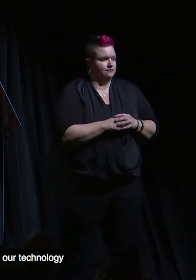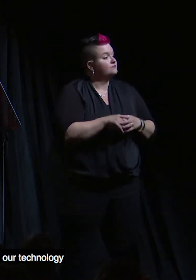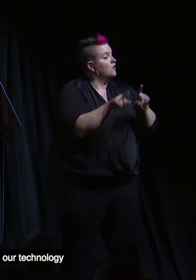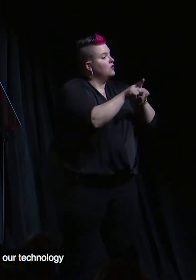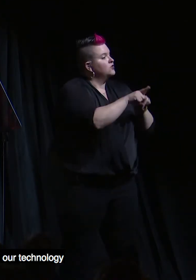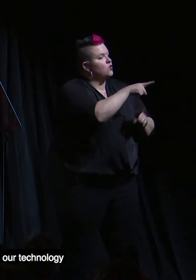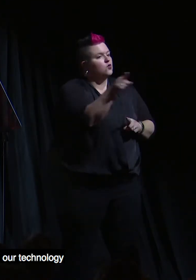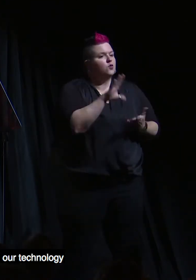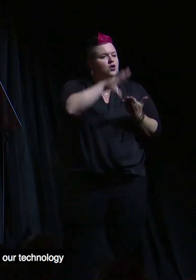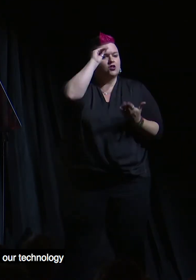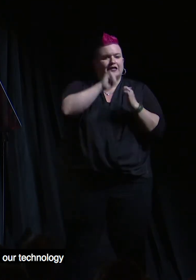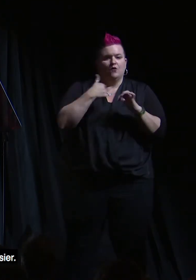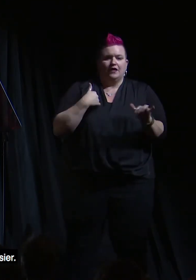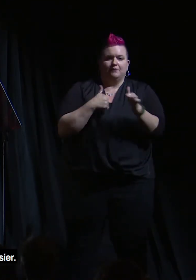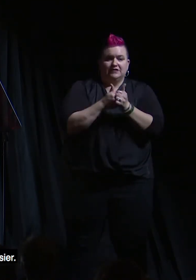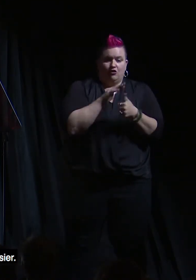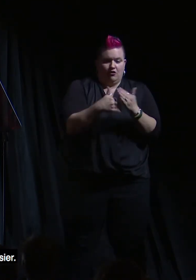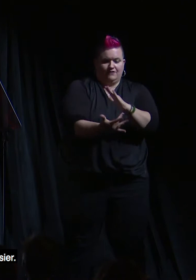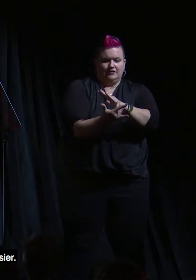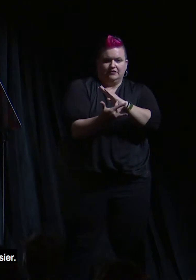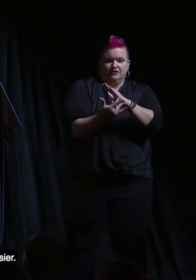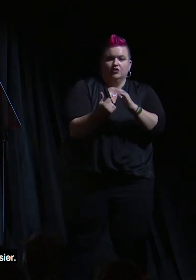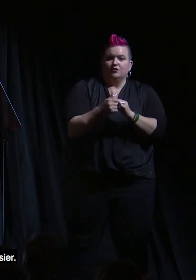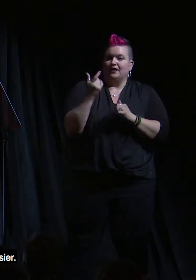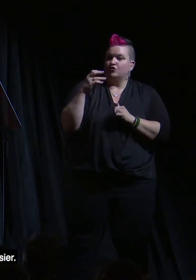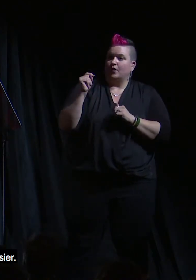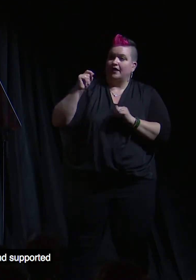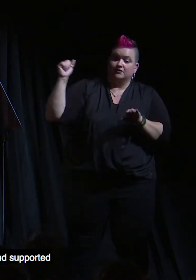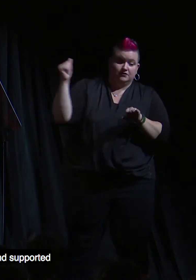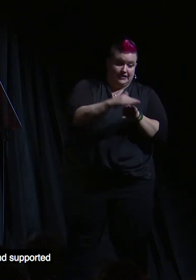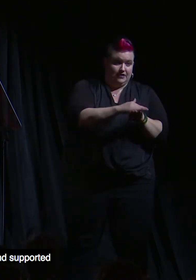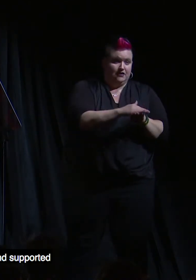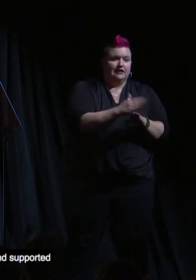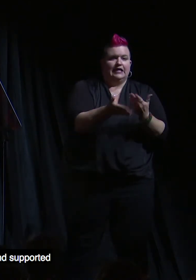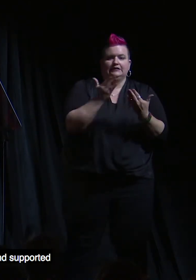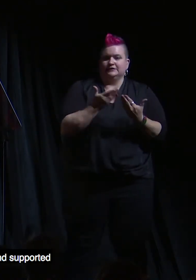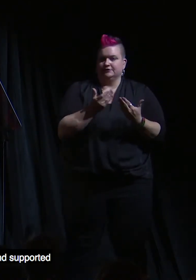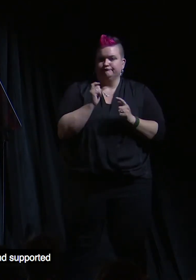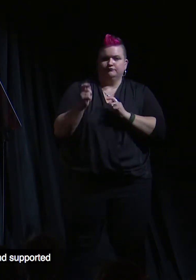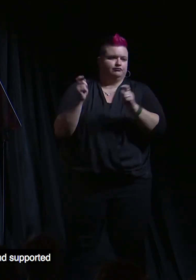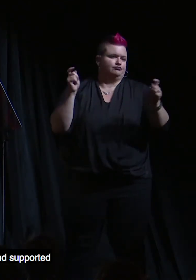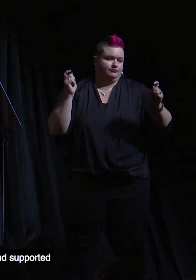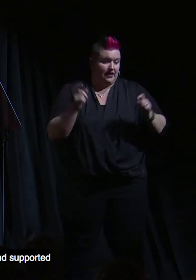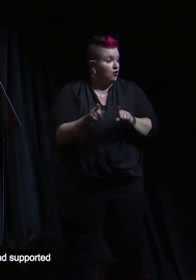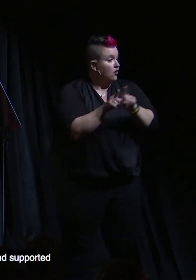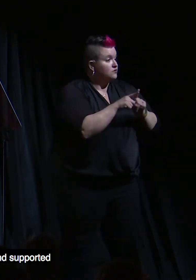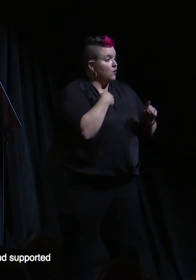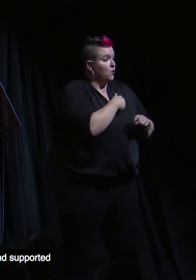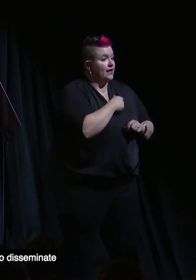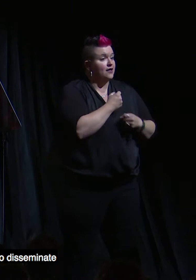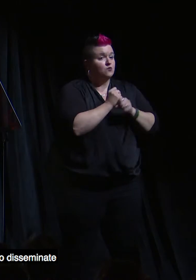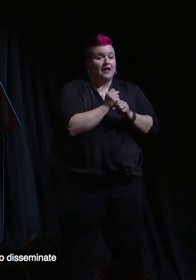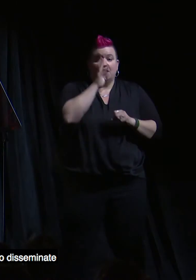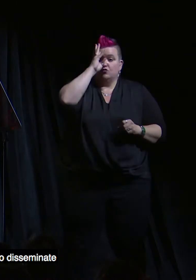how we have updated our technology to make grant submission easier and we have created a